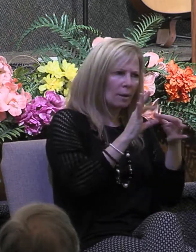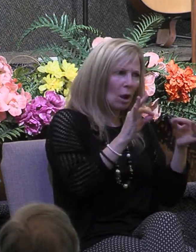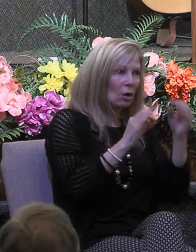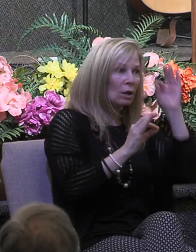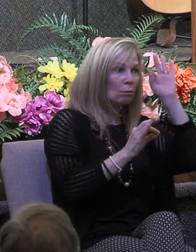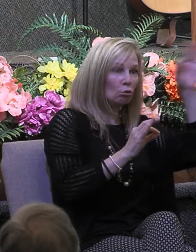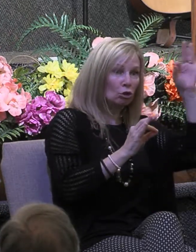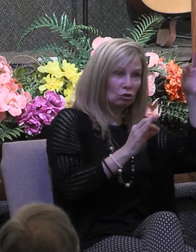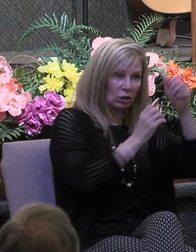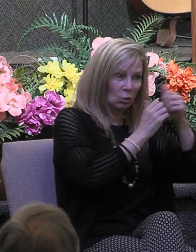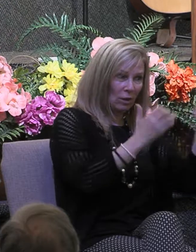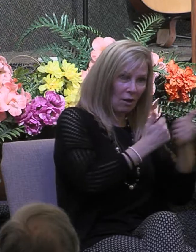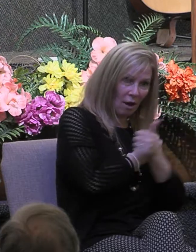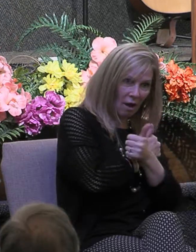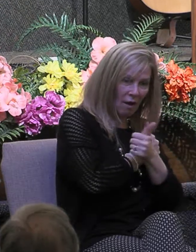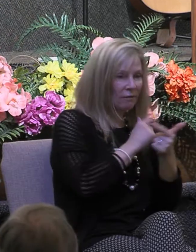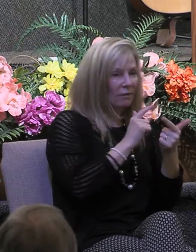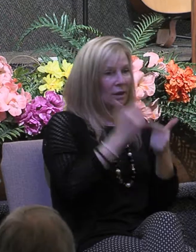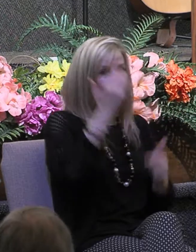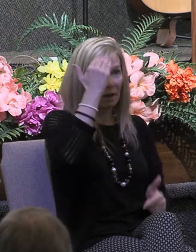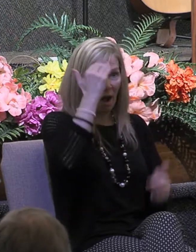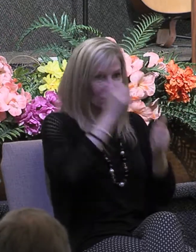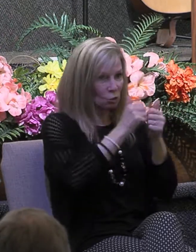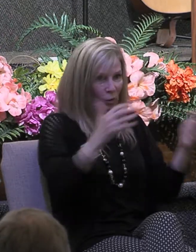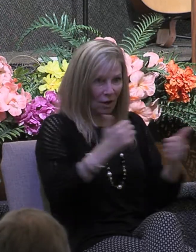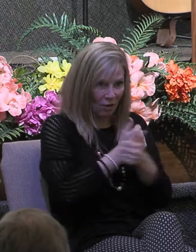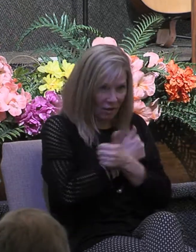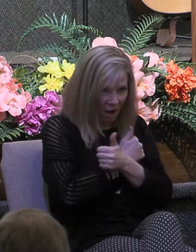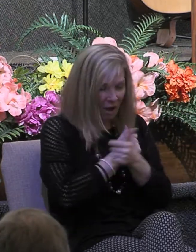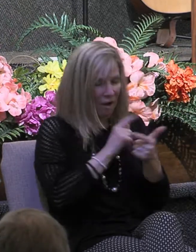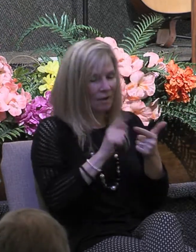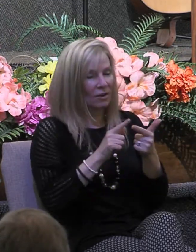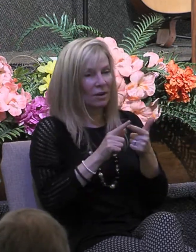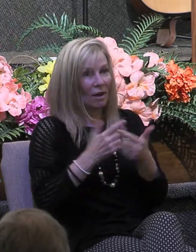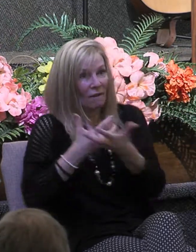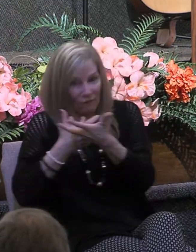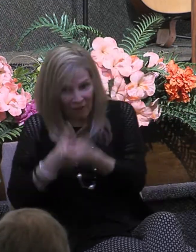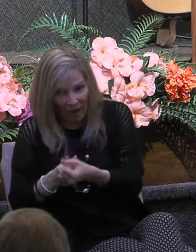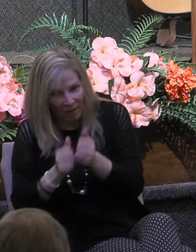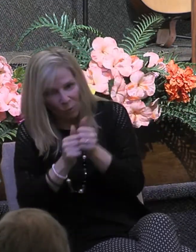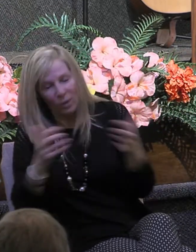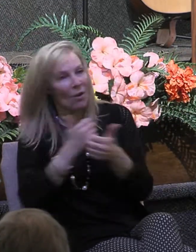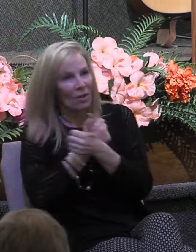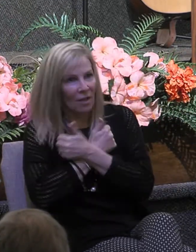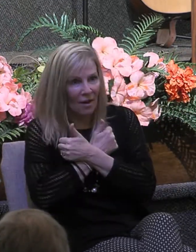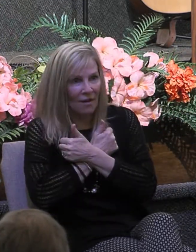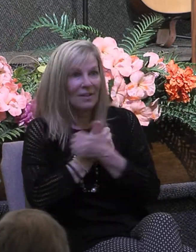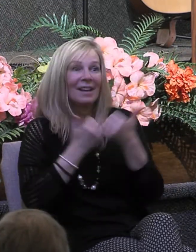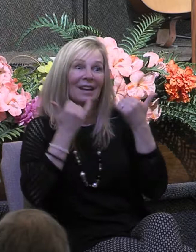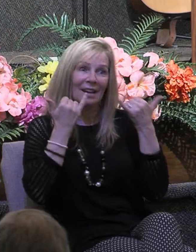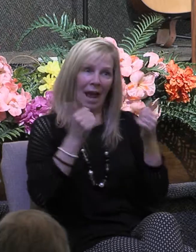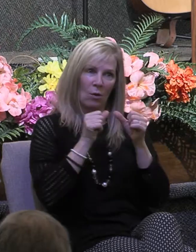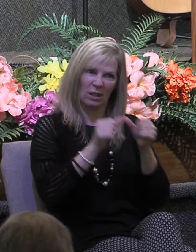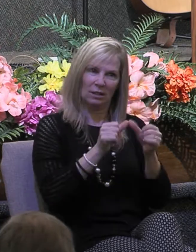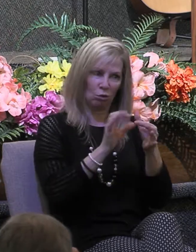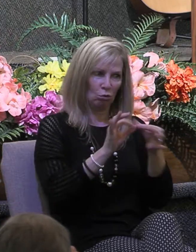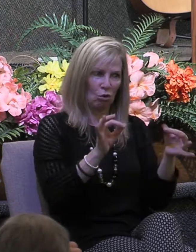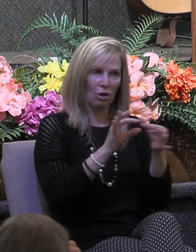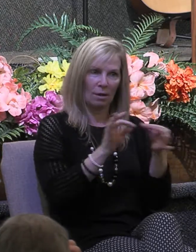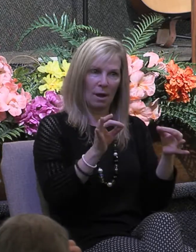and loveless faith continuing to talk now he speaks about loveless